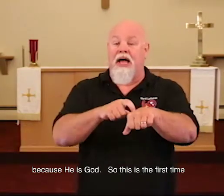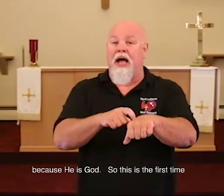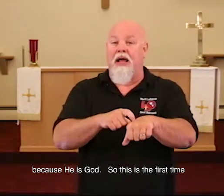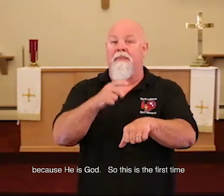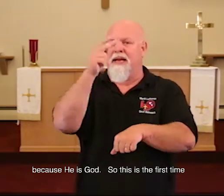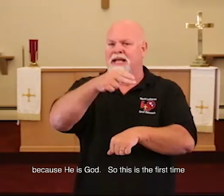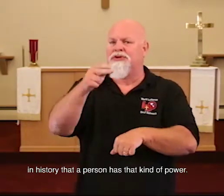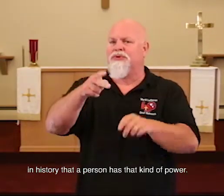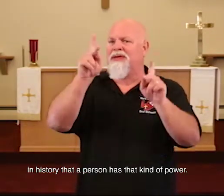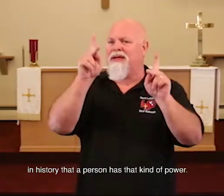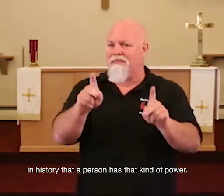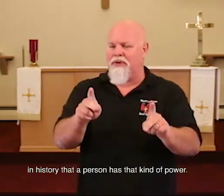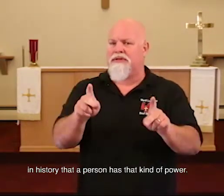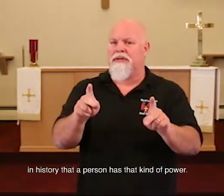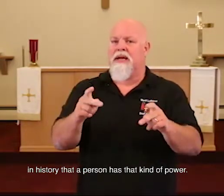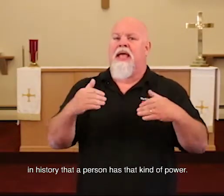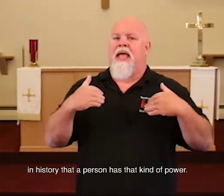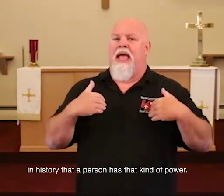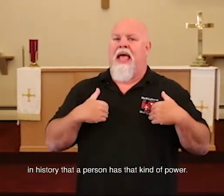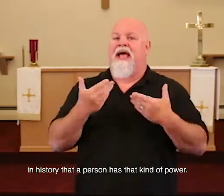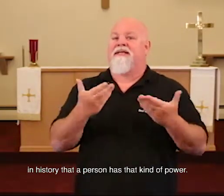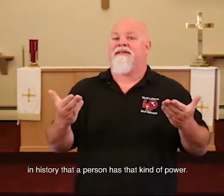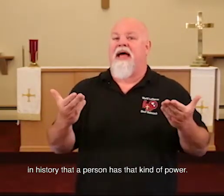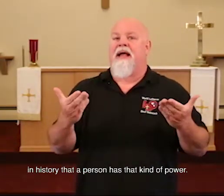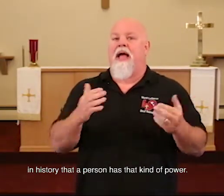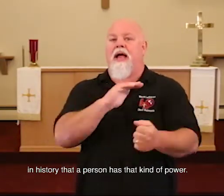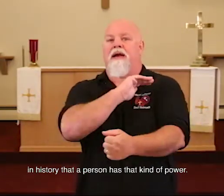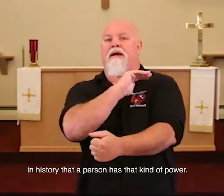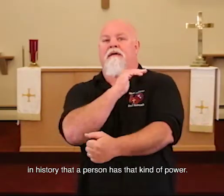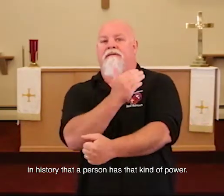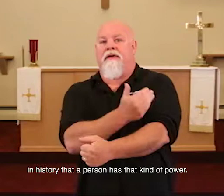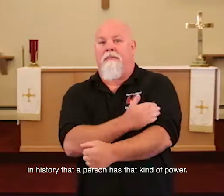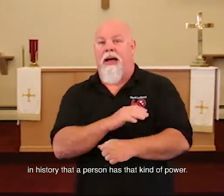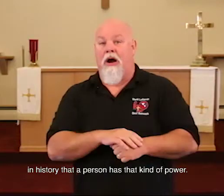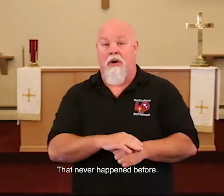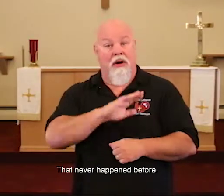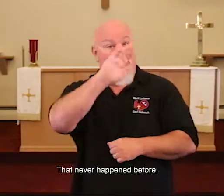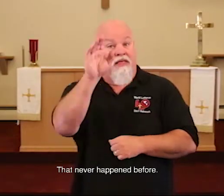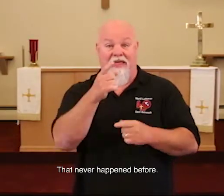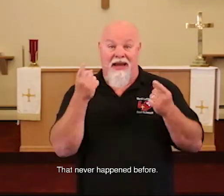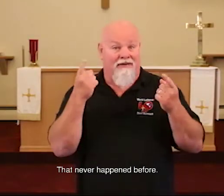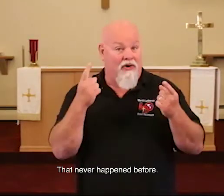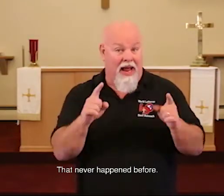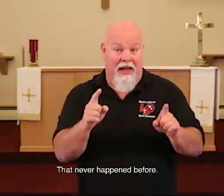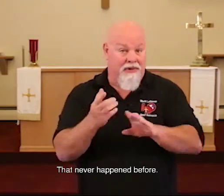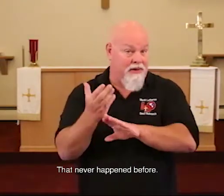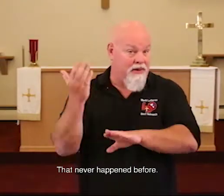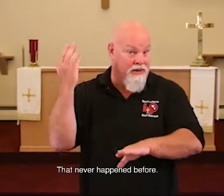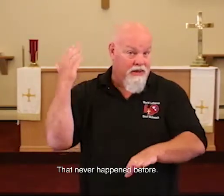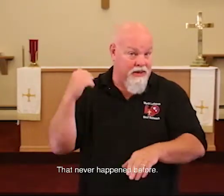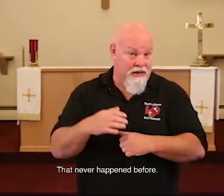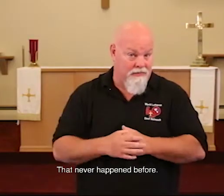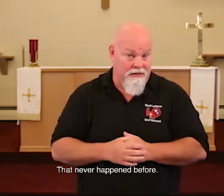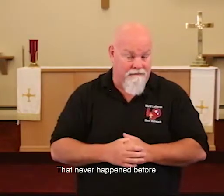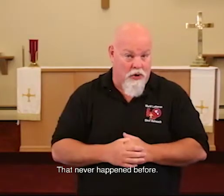time in history that a person has that kind of power. That never happened before.